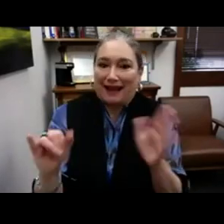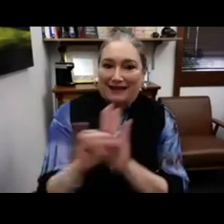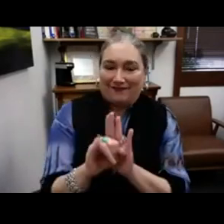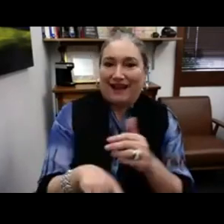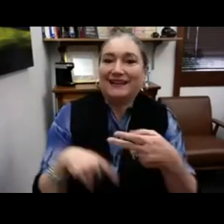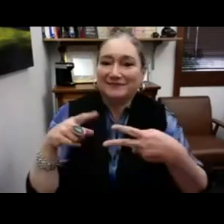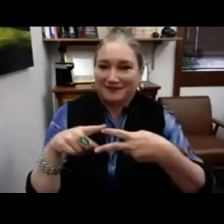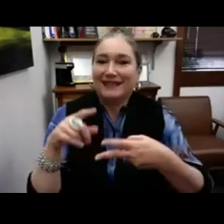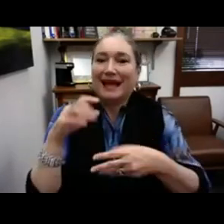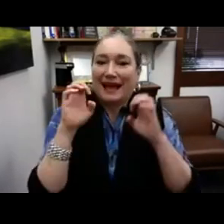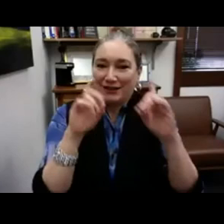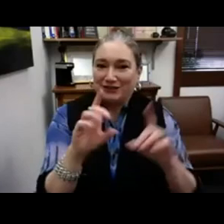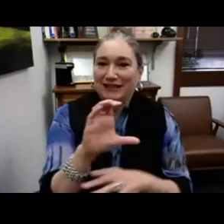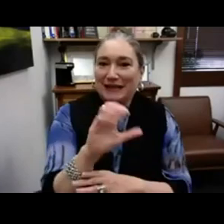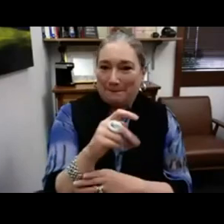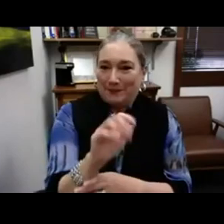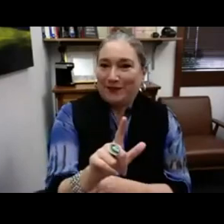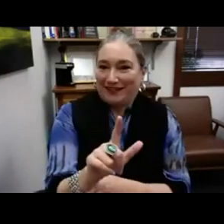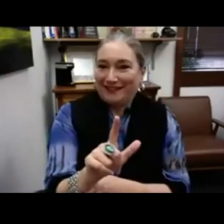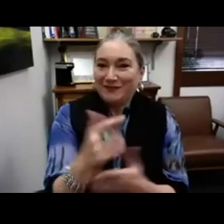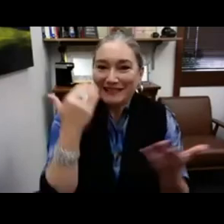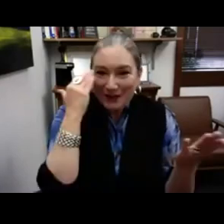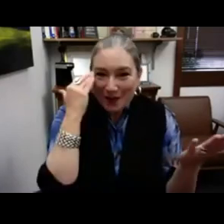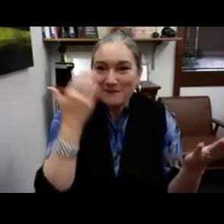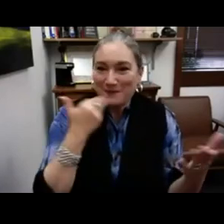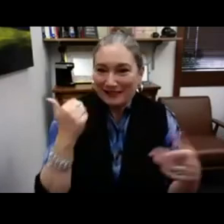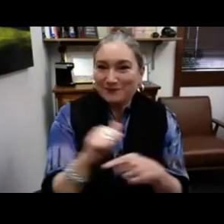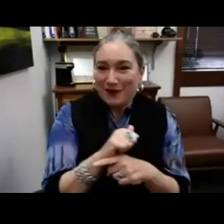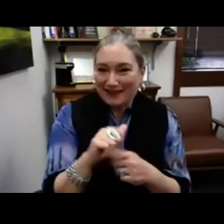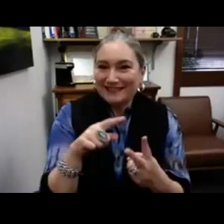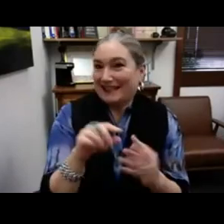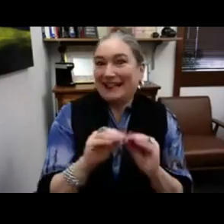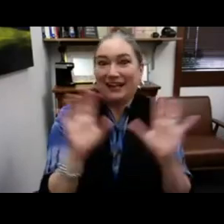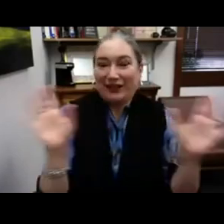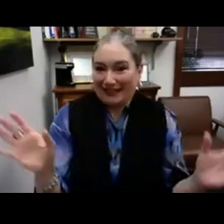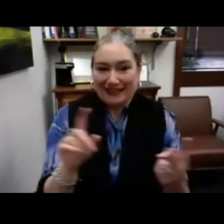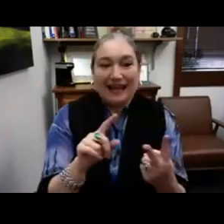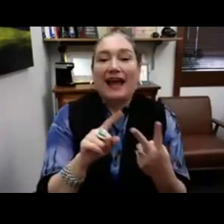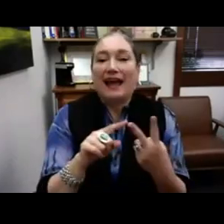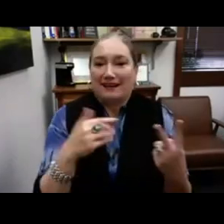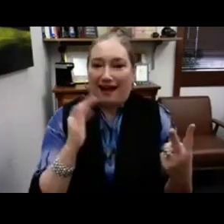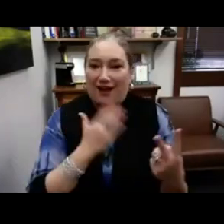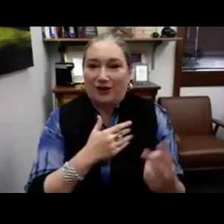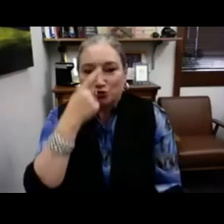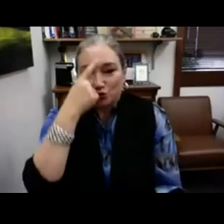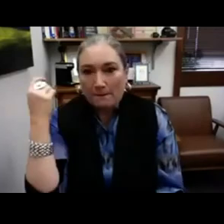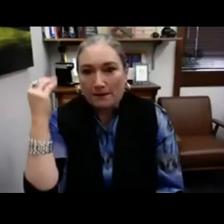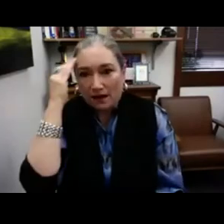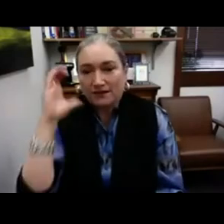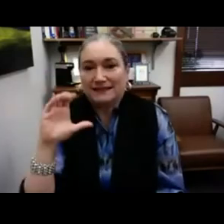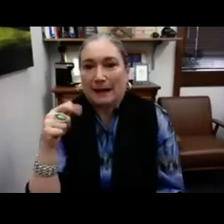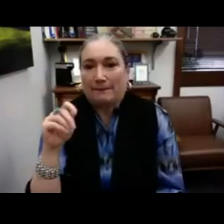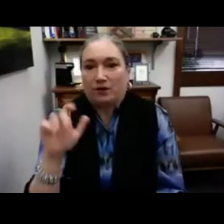With that, we have our new DCCW resources. We have our education capital. We know what best practices are clearly.